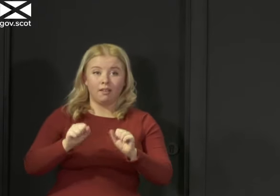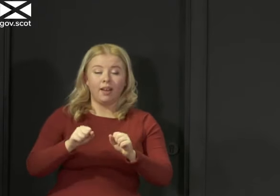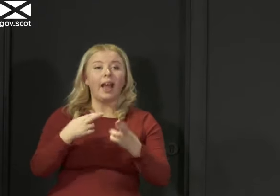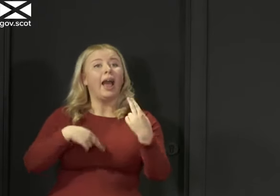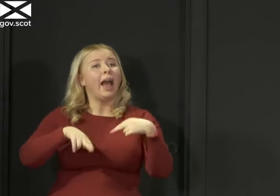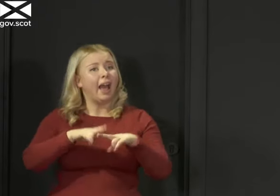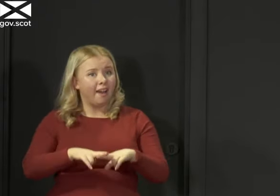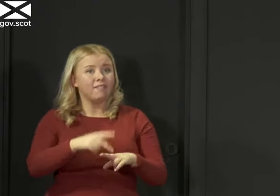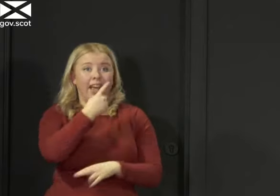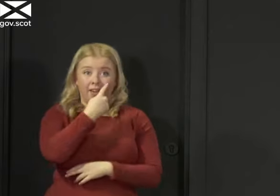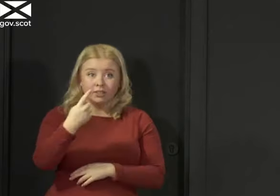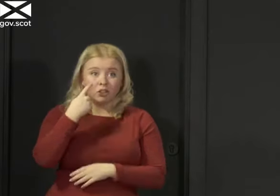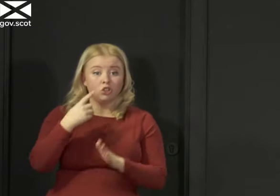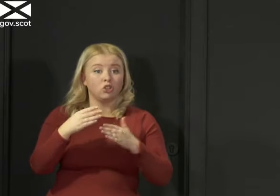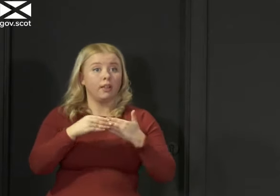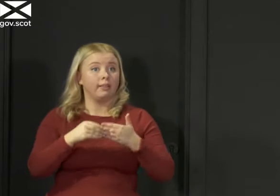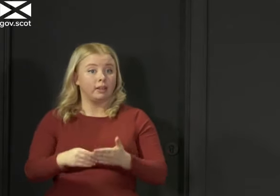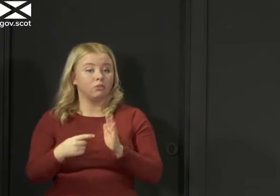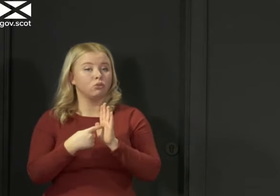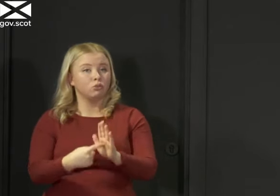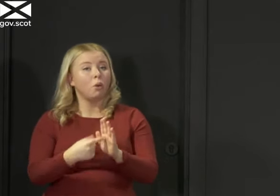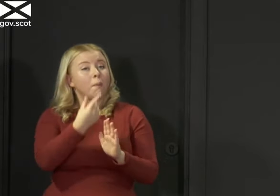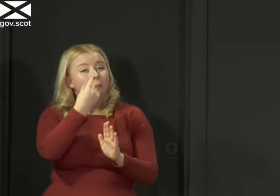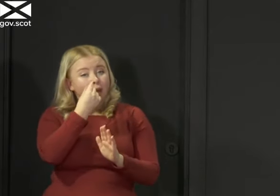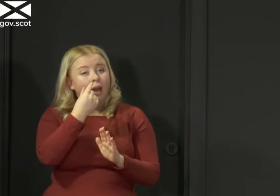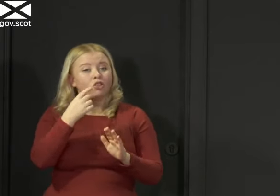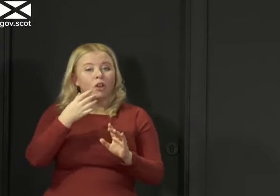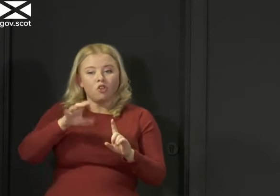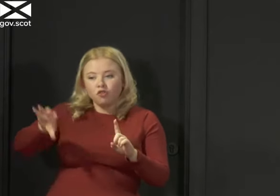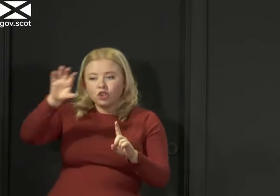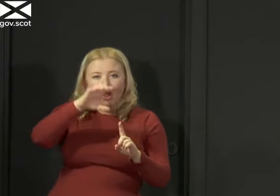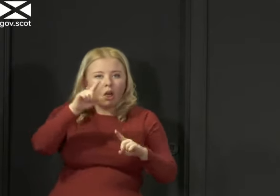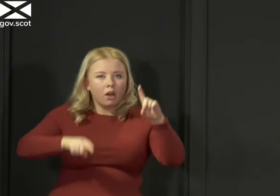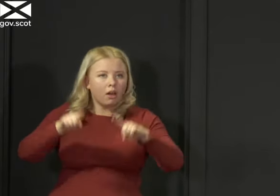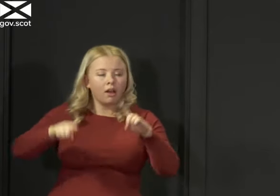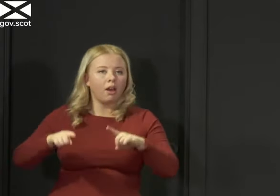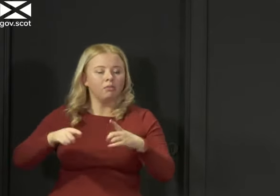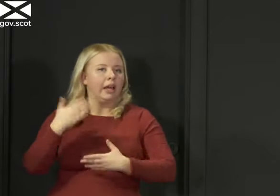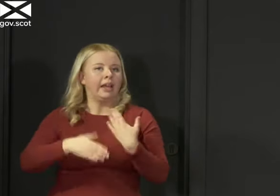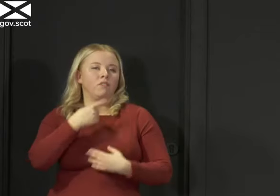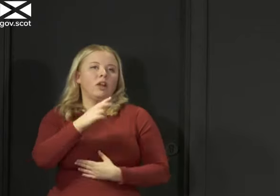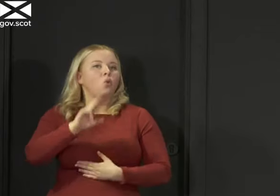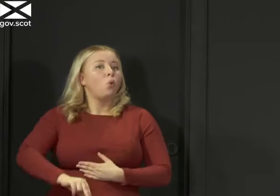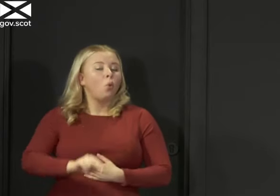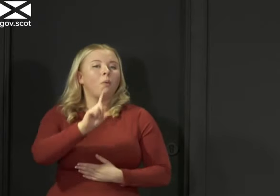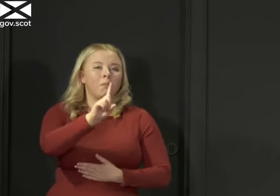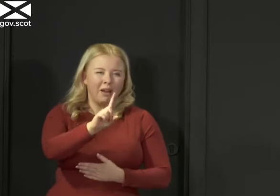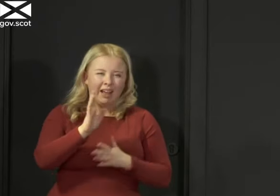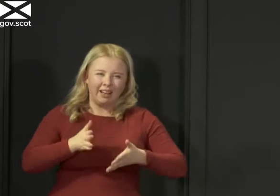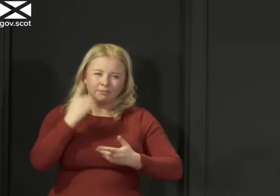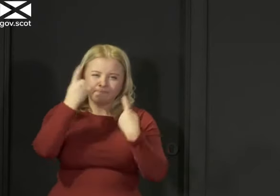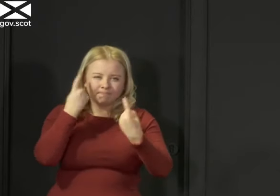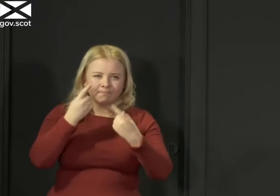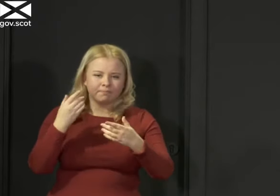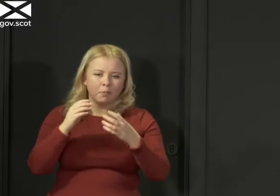evidence leads us to think that things could be done on a regional basis, we've never ruled that out. But we'd obviously have to consider the